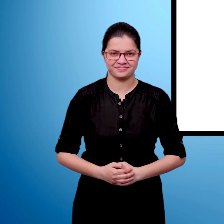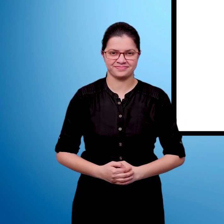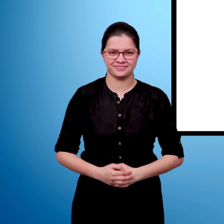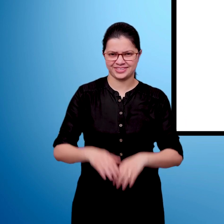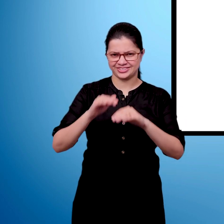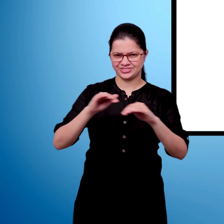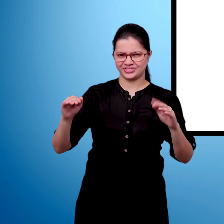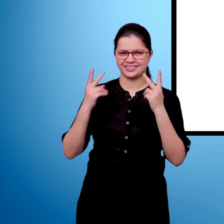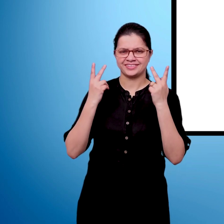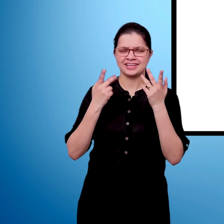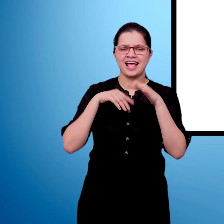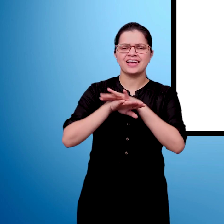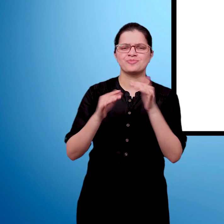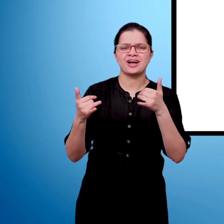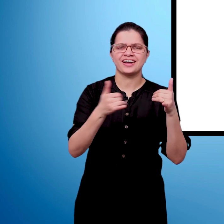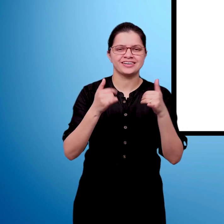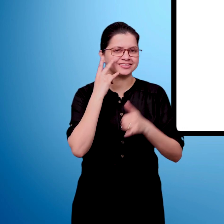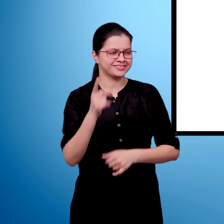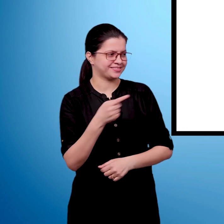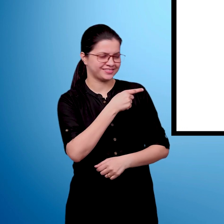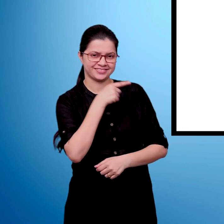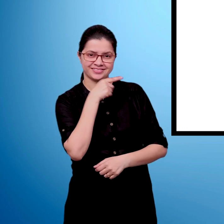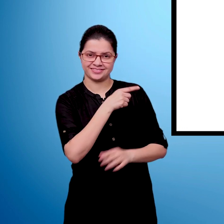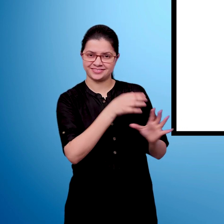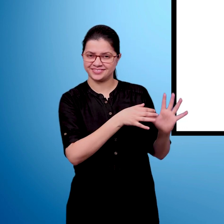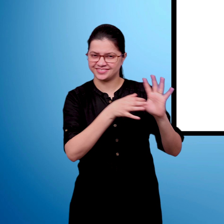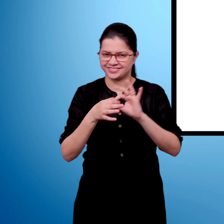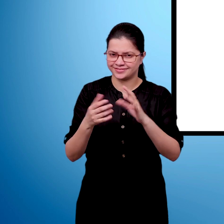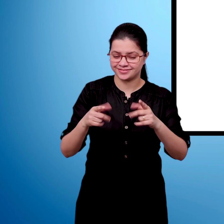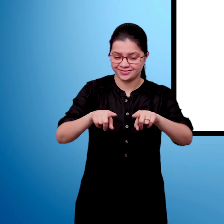children are playing carom as given below.